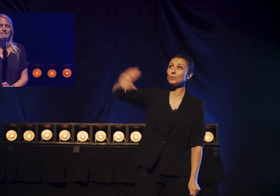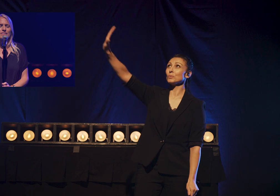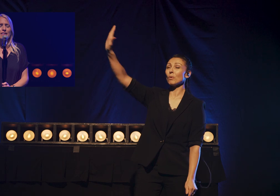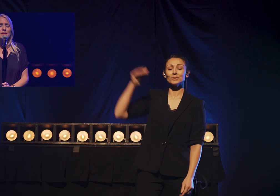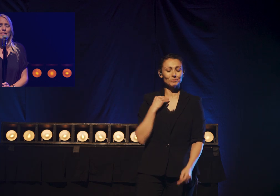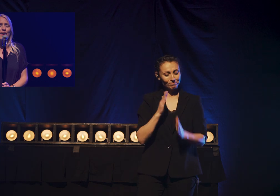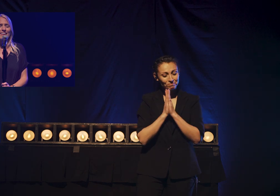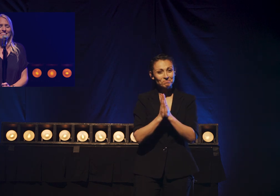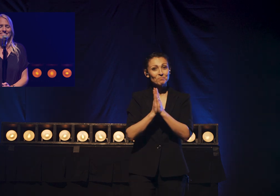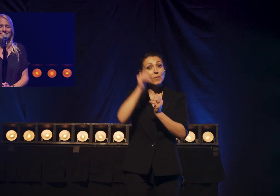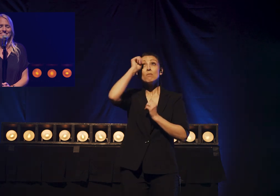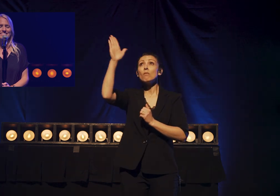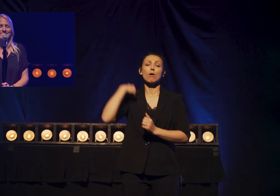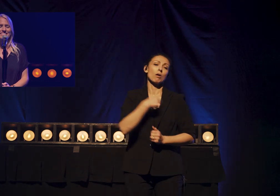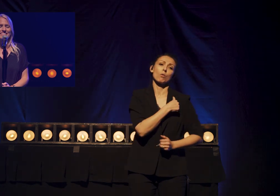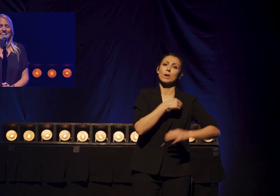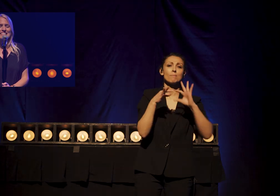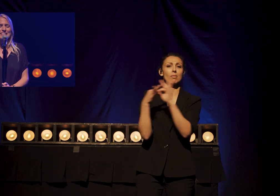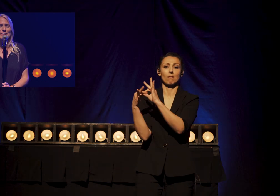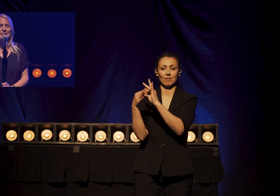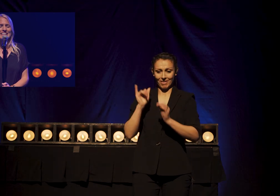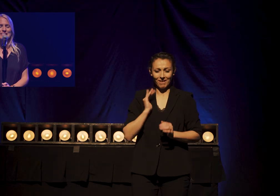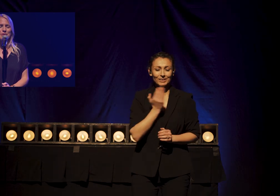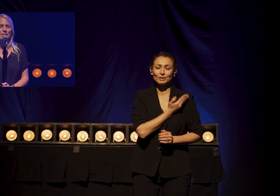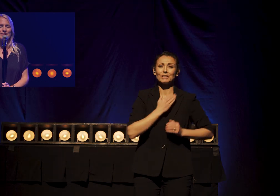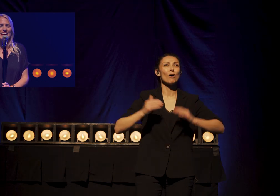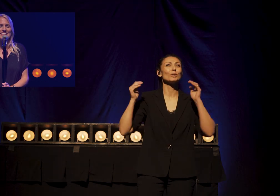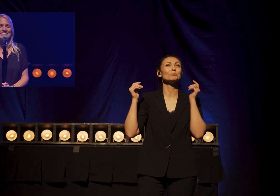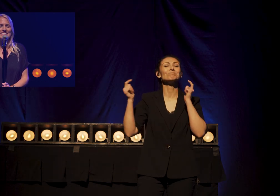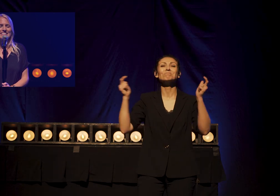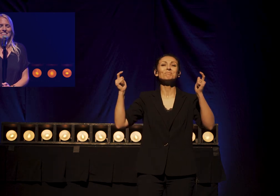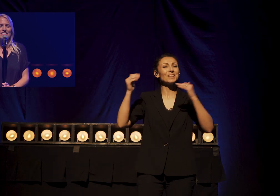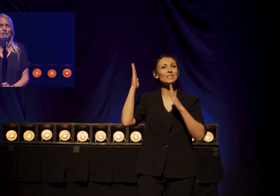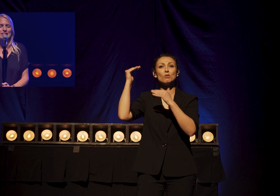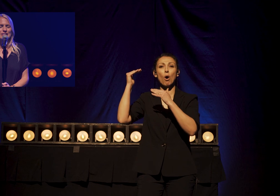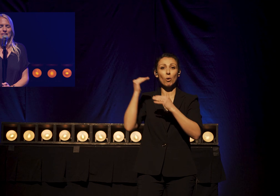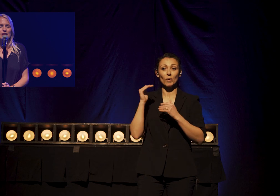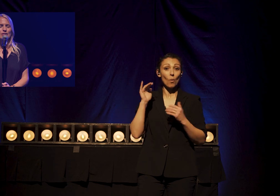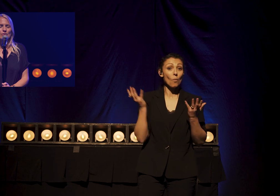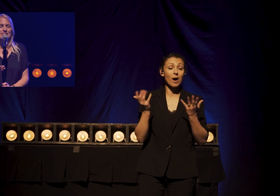Father, we belong And this is our greatest hope Our greatest treasure That we are yours